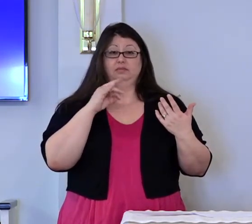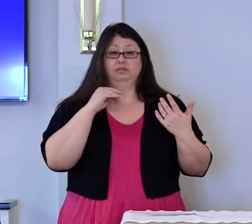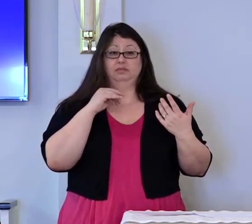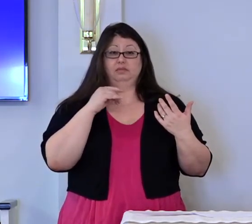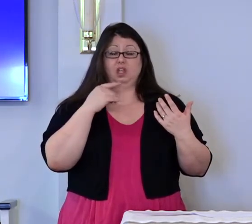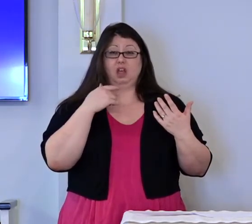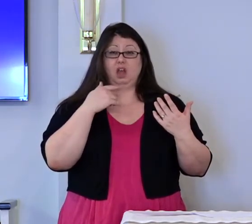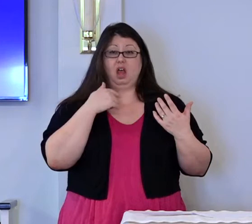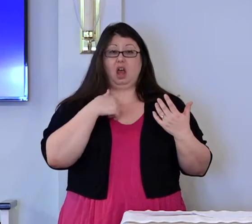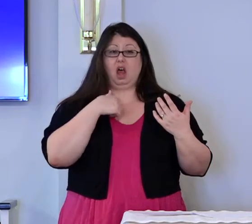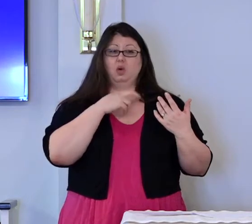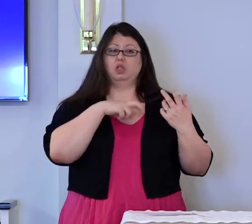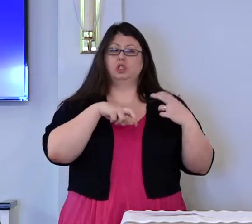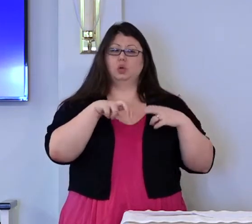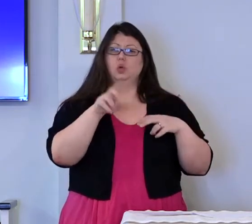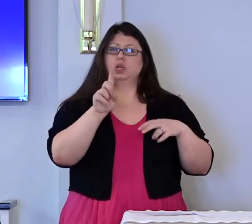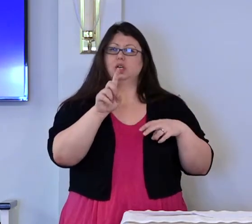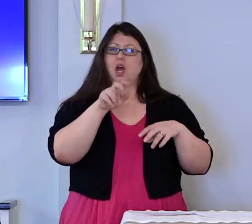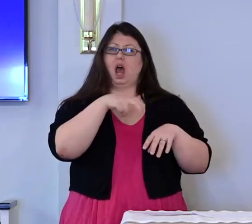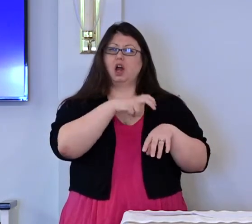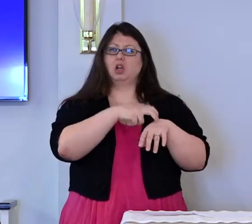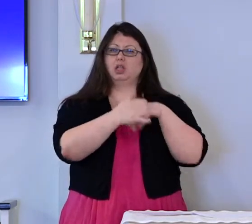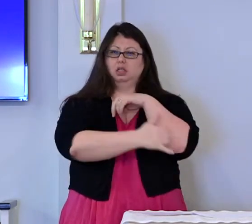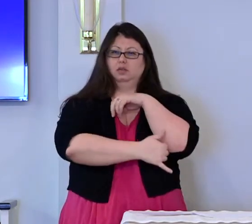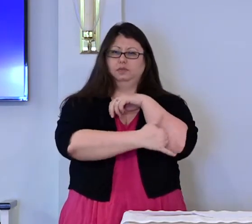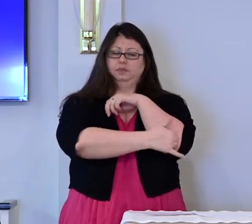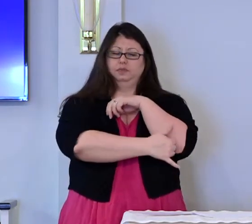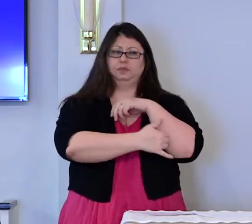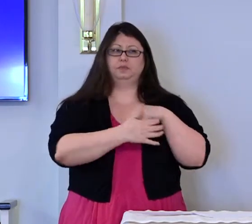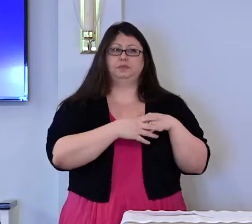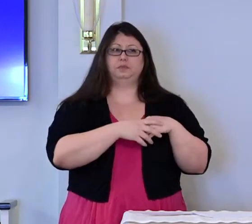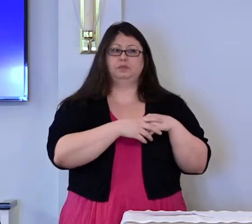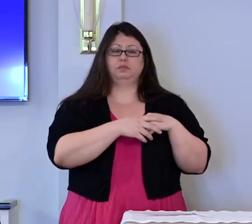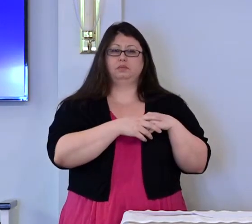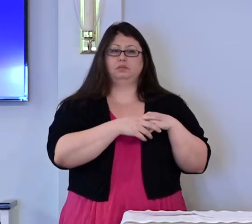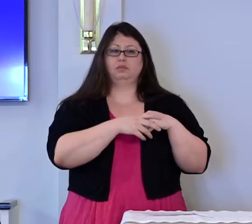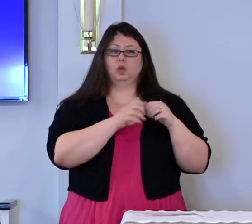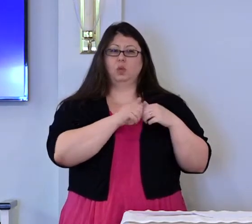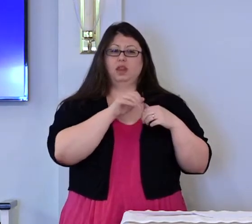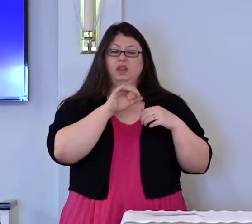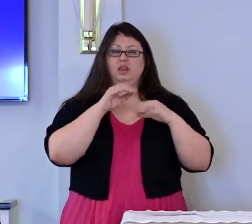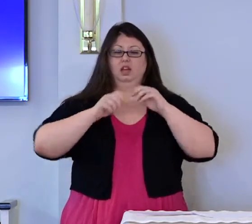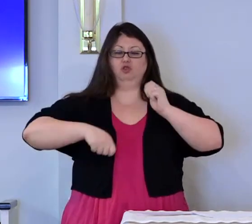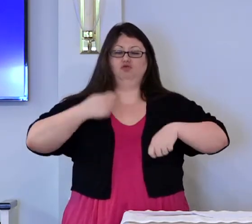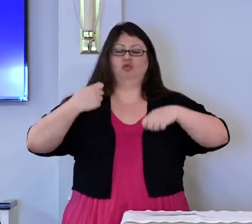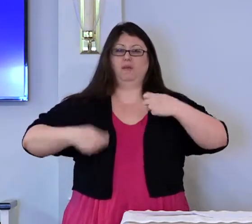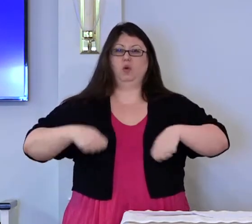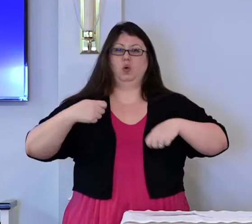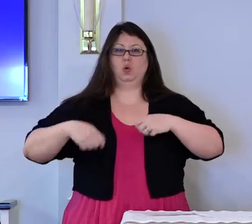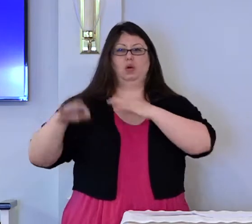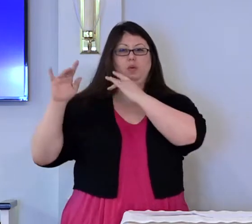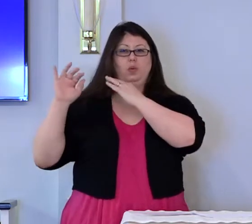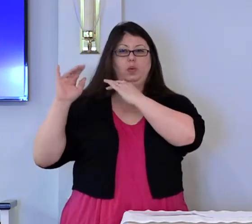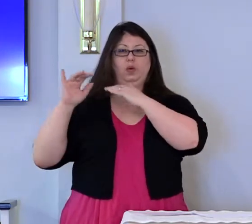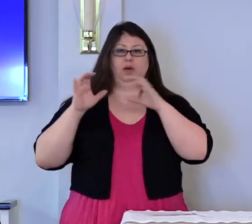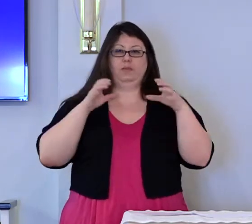I was on a tour of Ireland with a fife and drum corps that I belonged to.